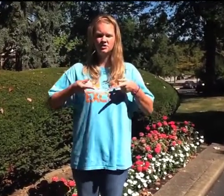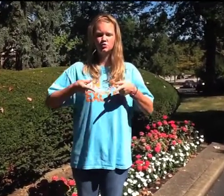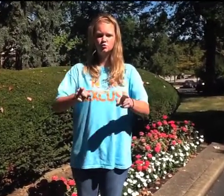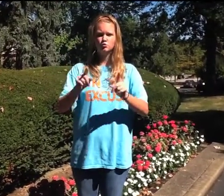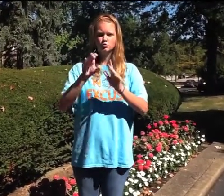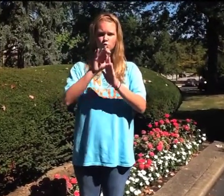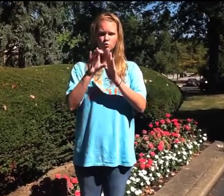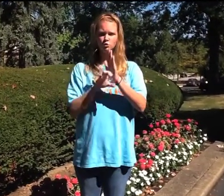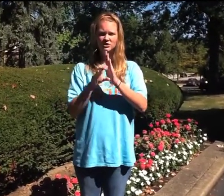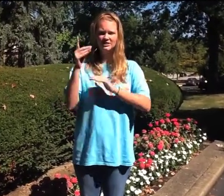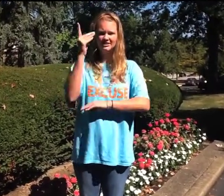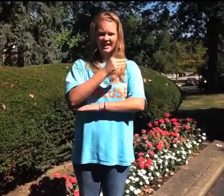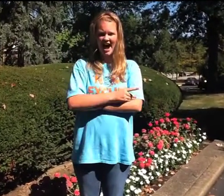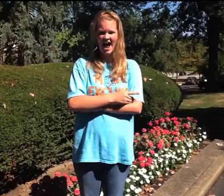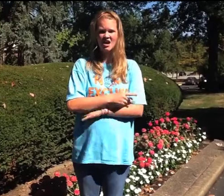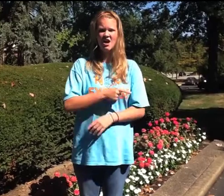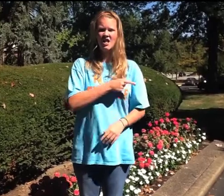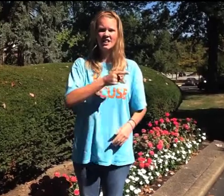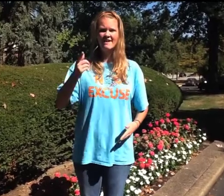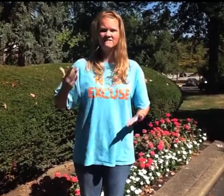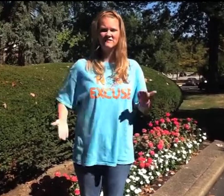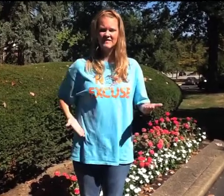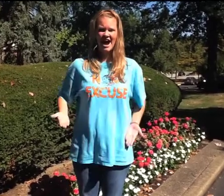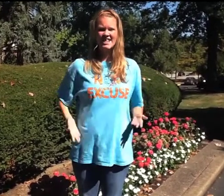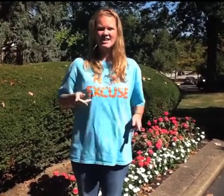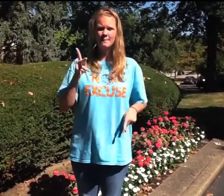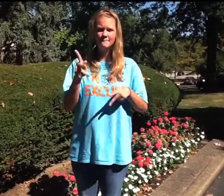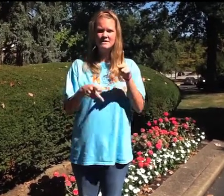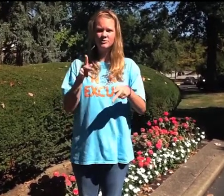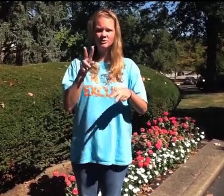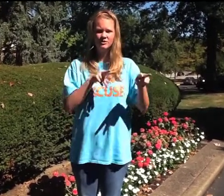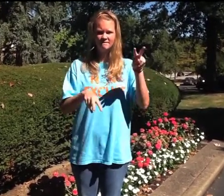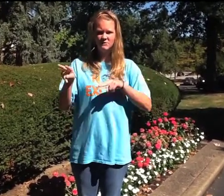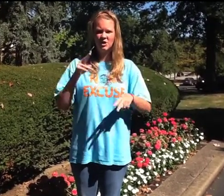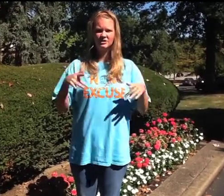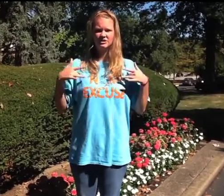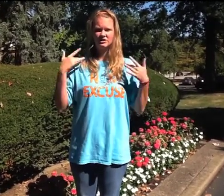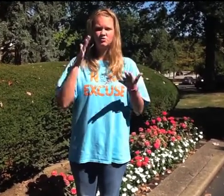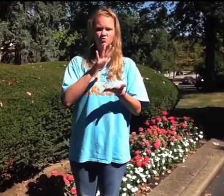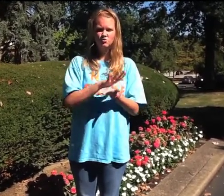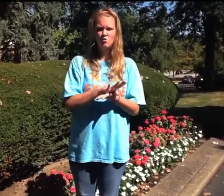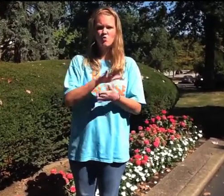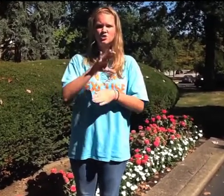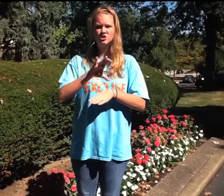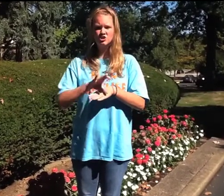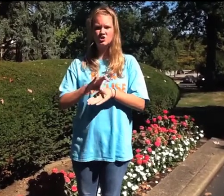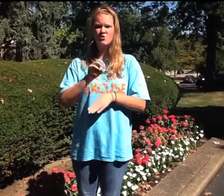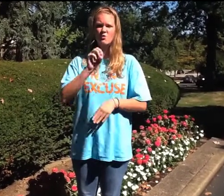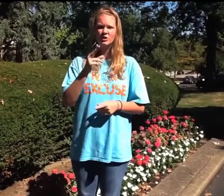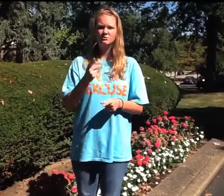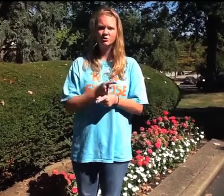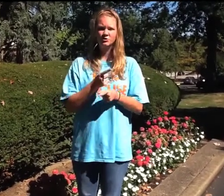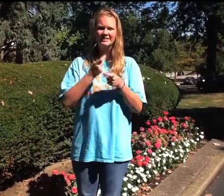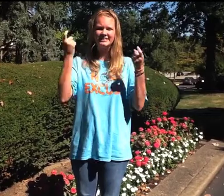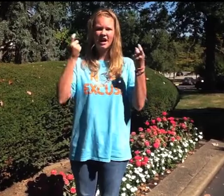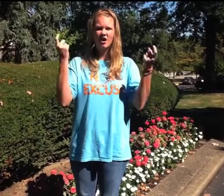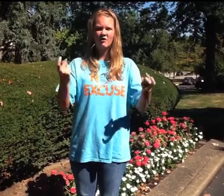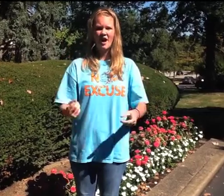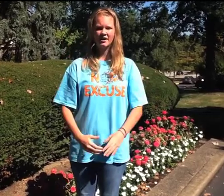buildings on Constitution Day, as well as inviting the people to observe this event in schools, churches, or other suitable places with appropriate